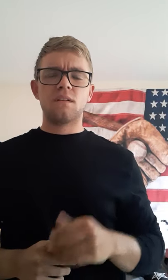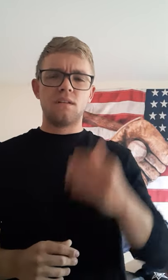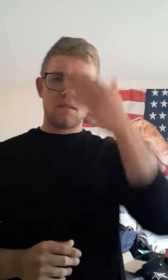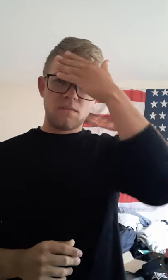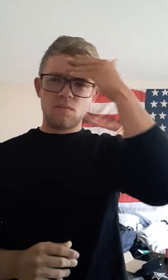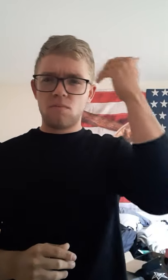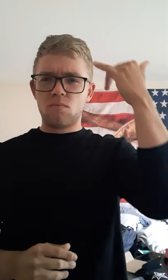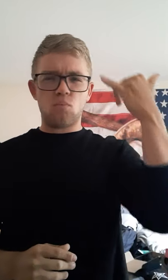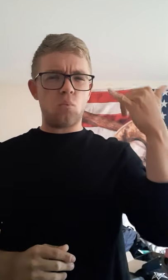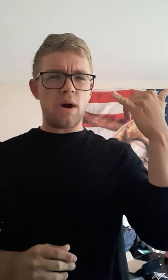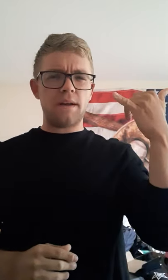Why?